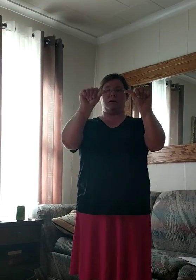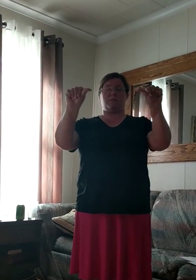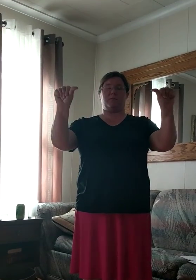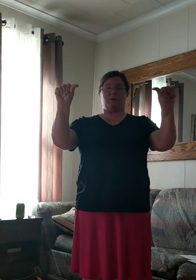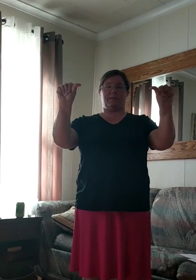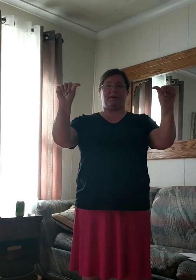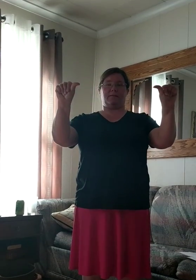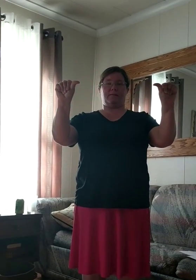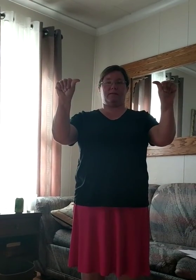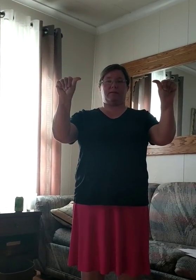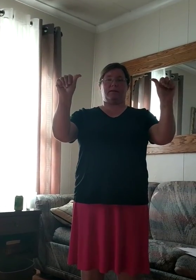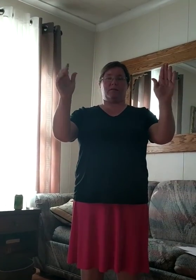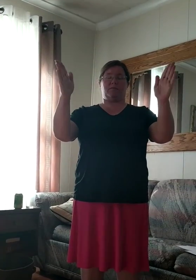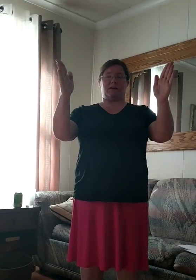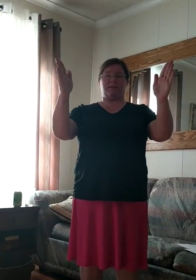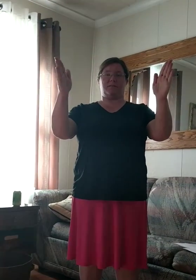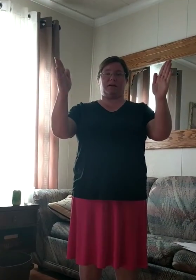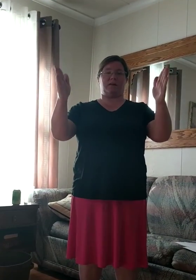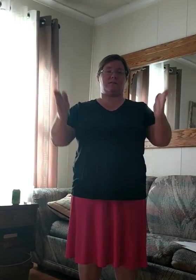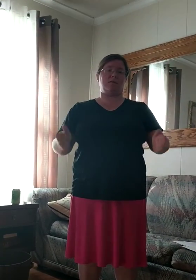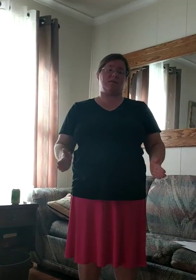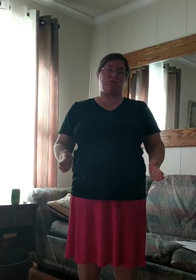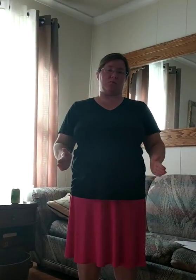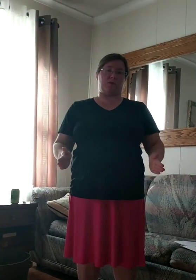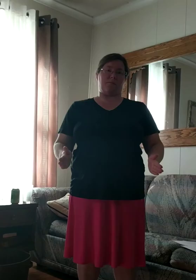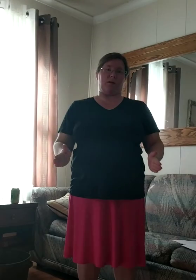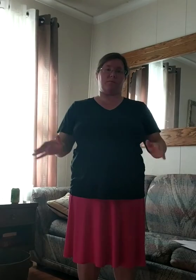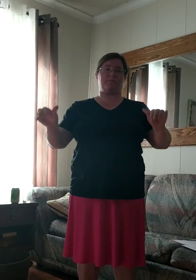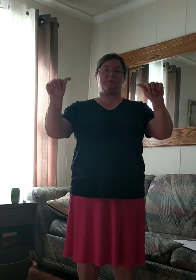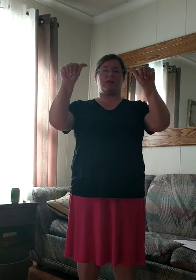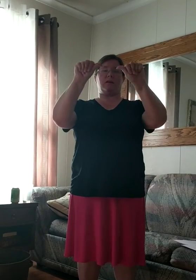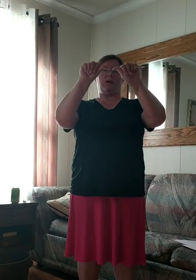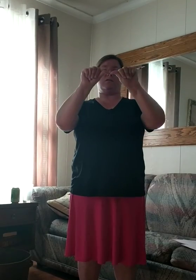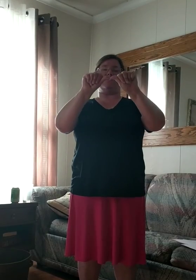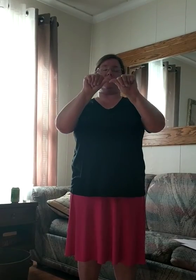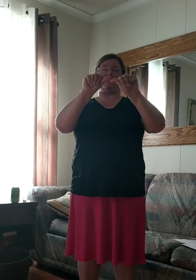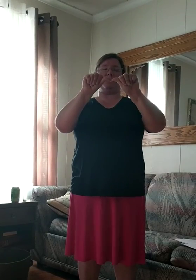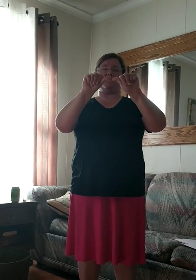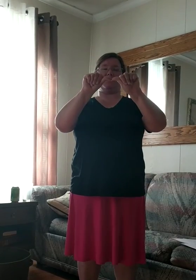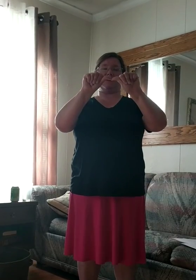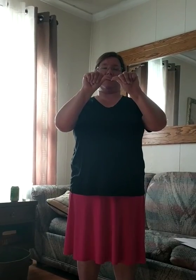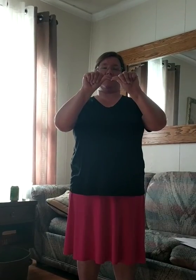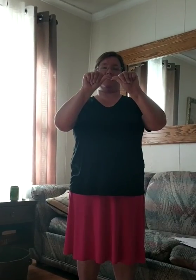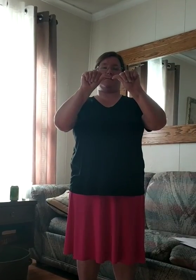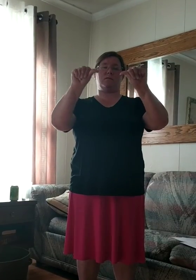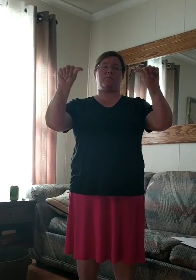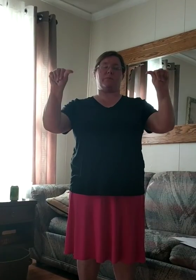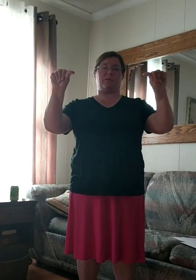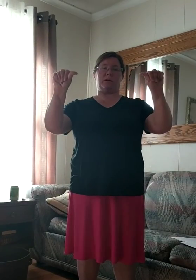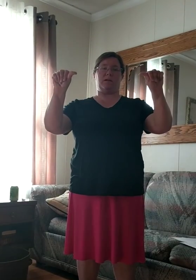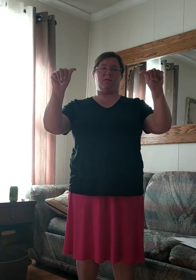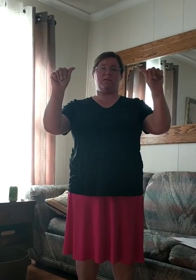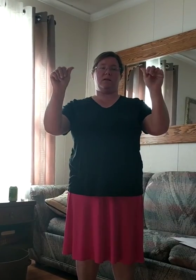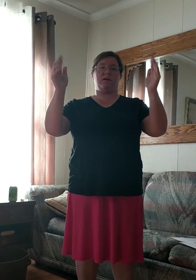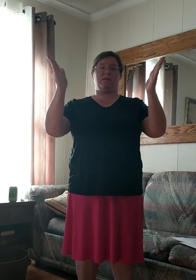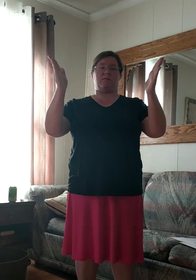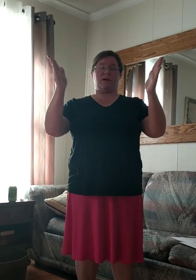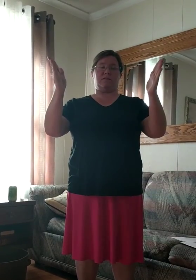Pull them out. Flatten your hands. And bring them down. Thumbs together. Pull it out. Flatten your